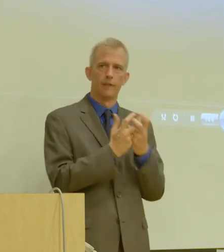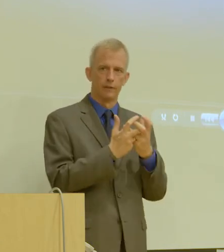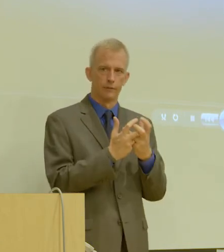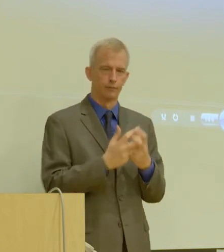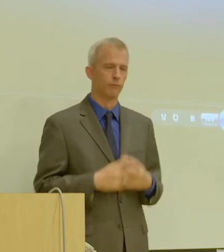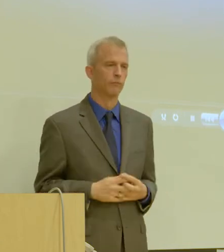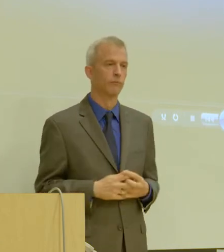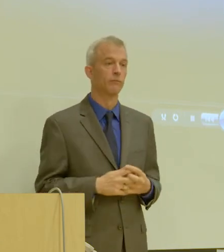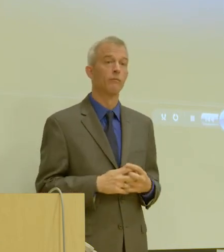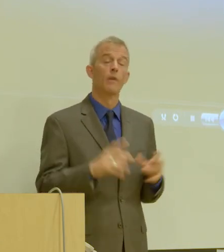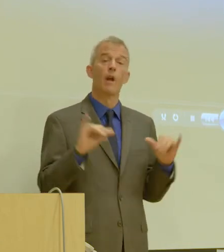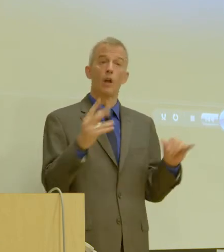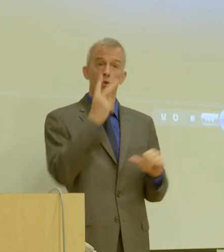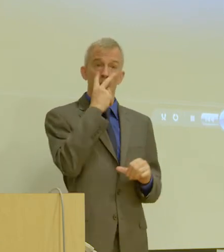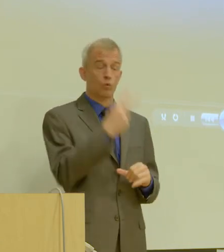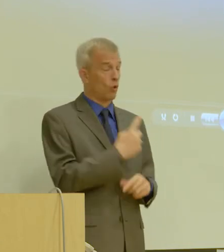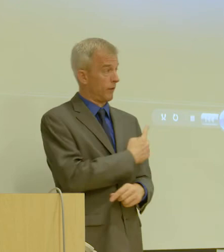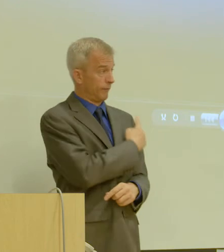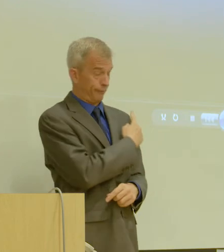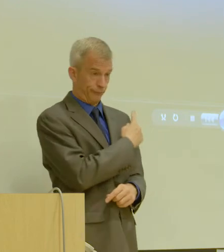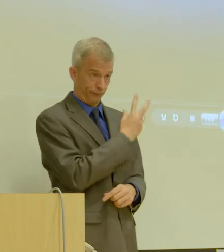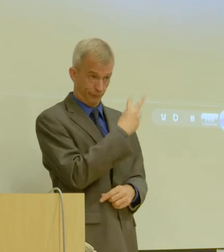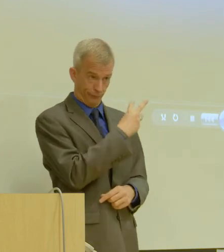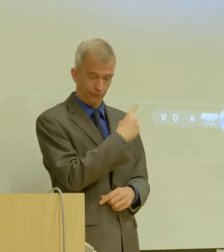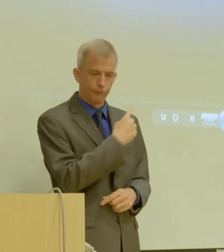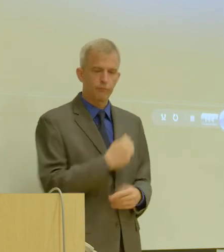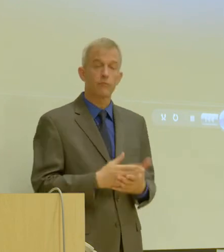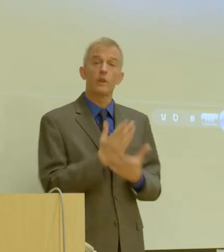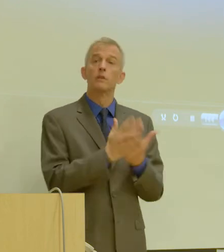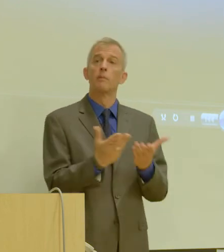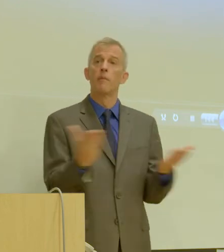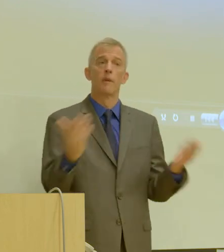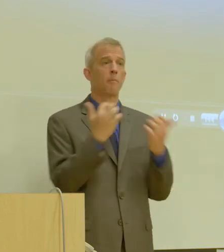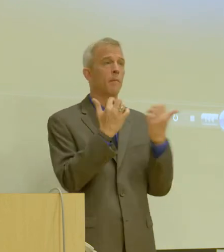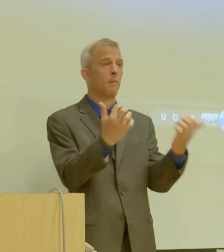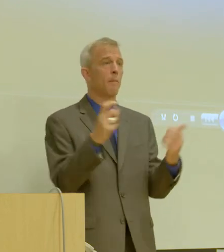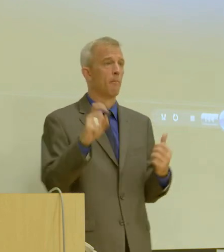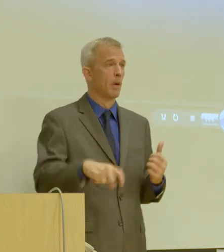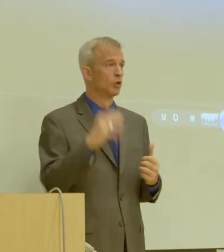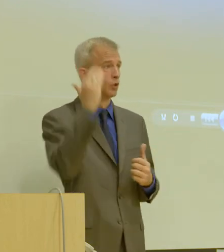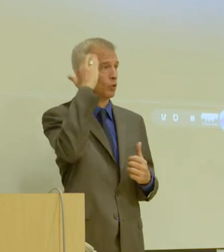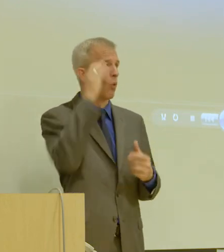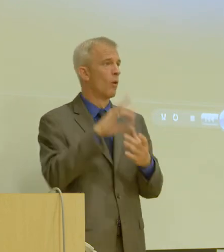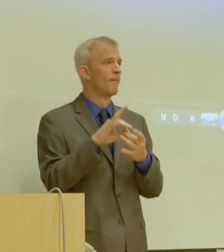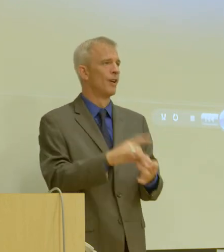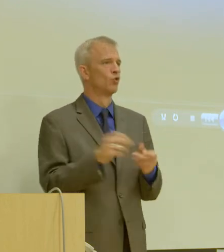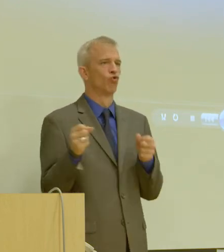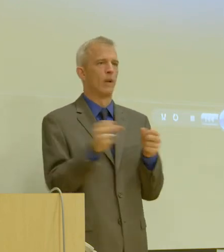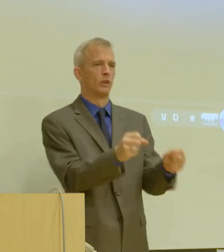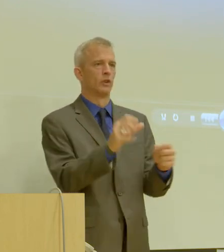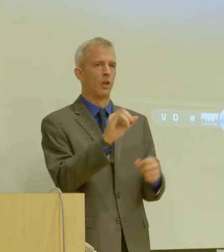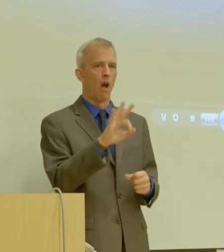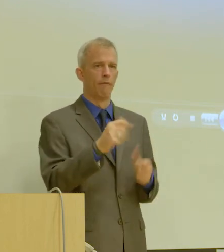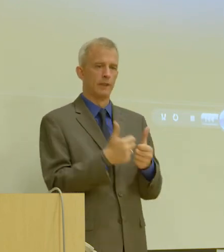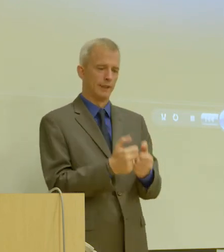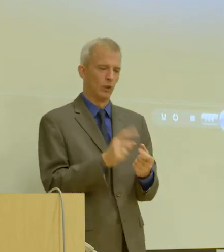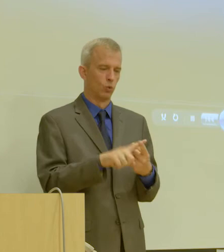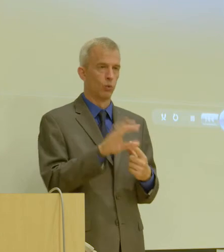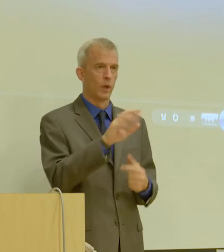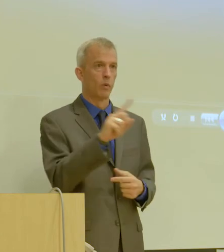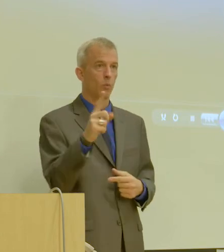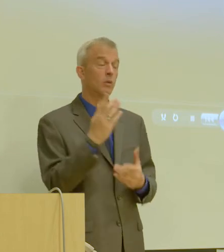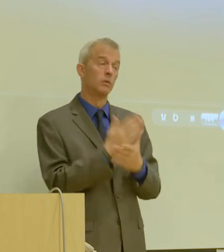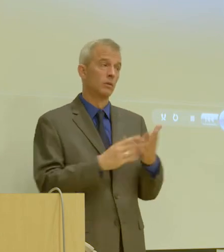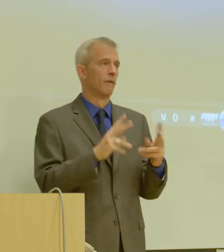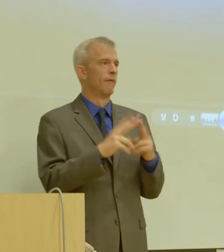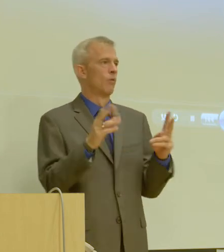But, as you saw in the video, there are some things that the public needs to know about strategies of text to 911. Some of them